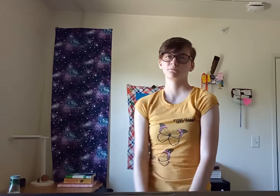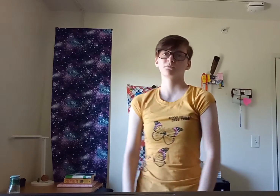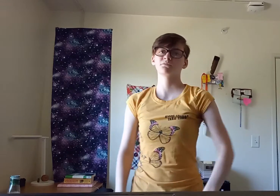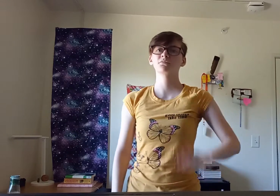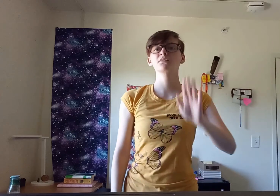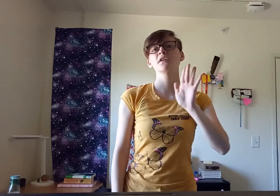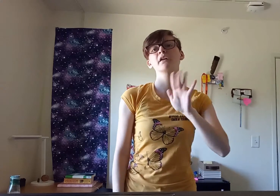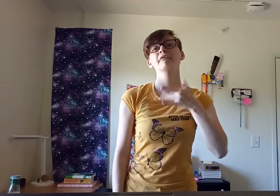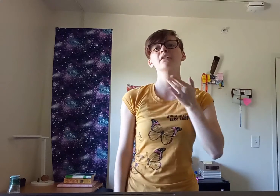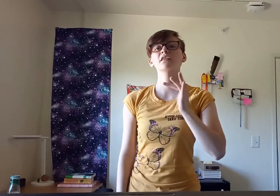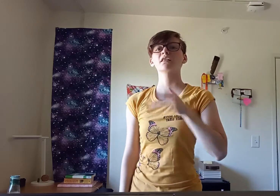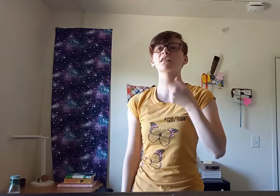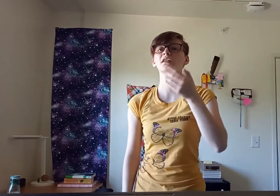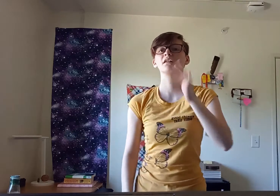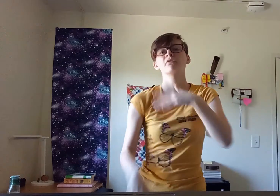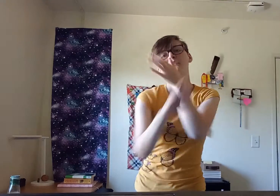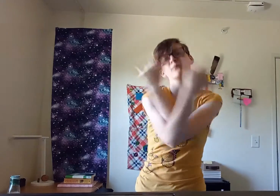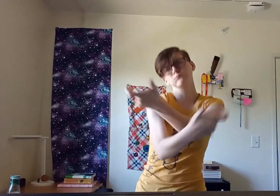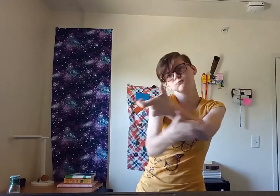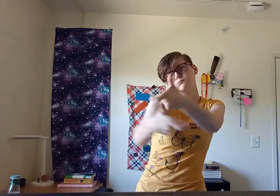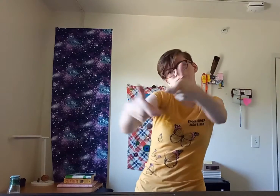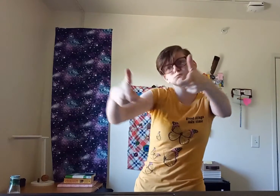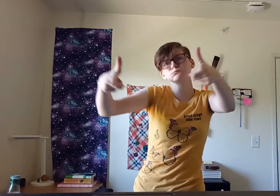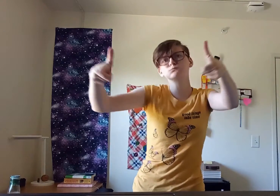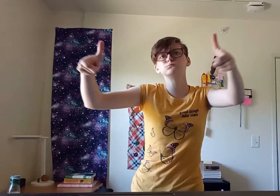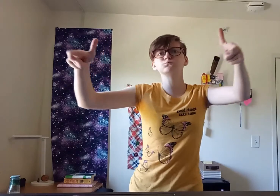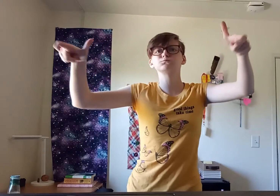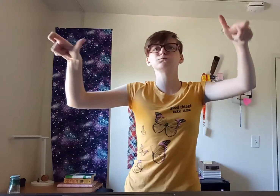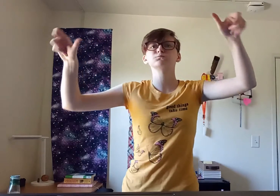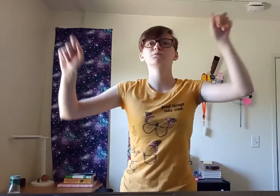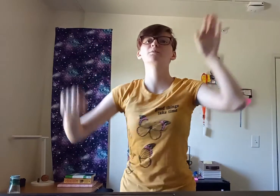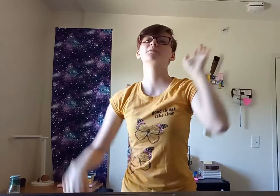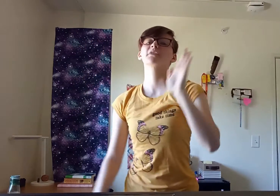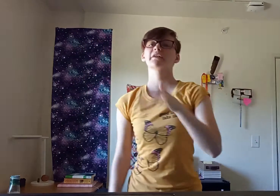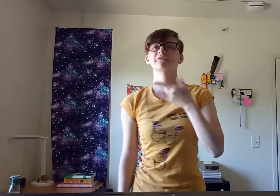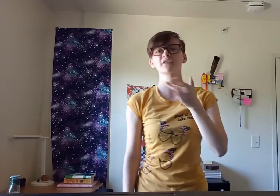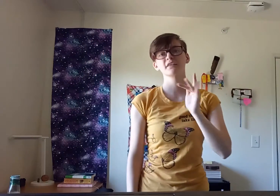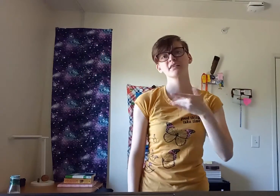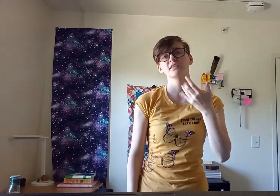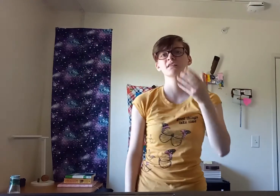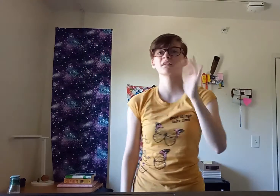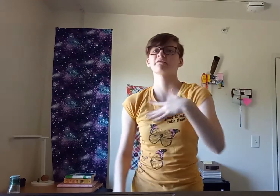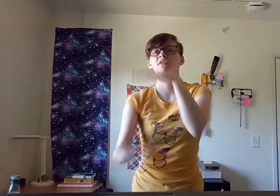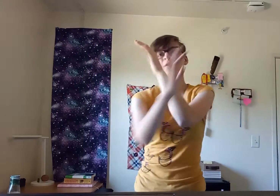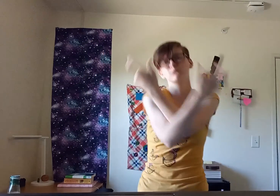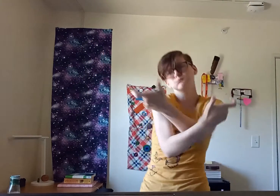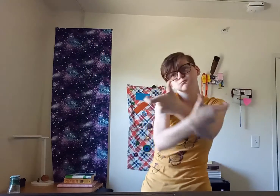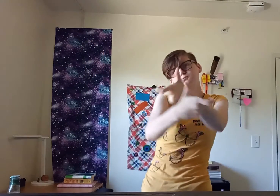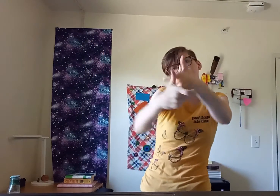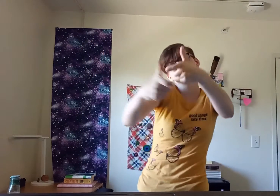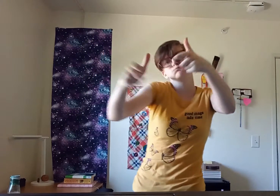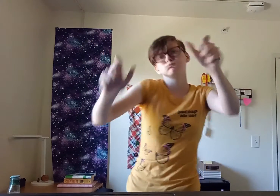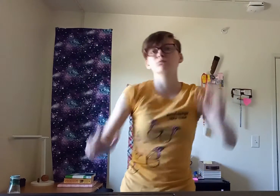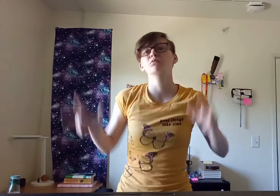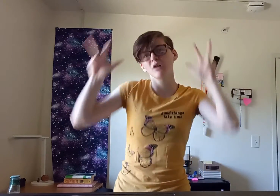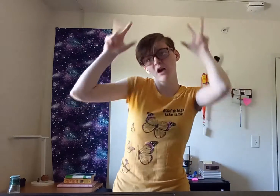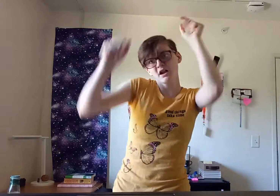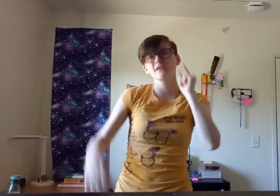I feel it, feel it grow, I feel it, feel it grow.